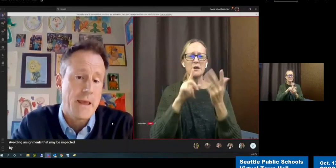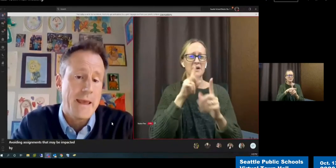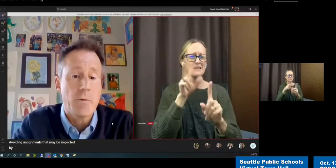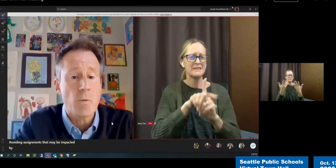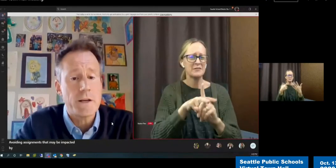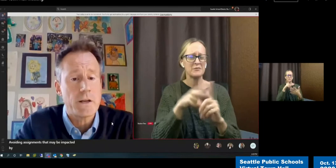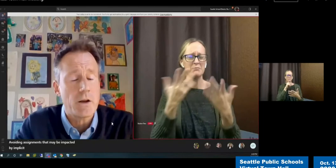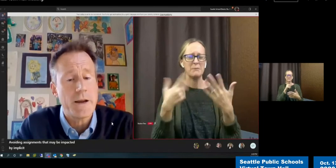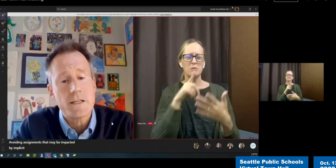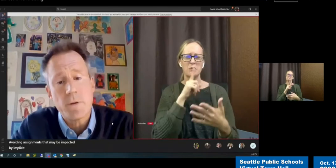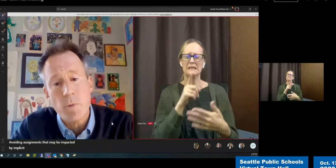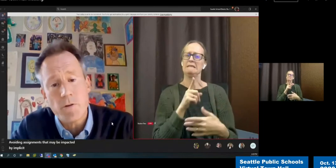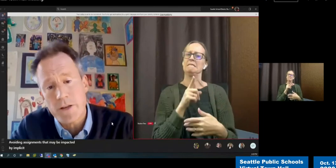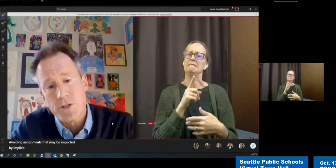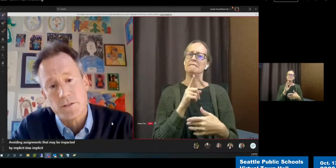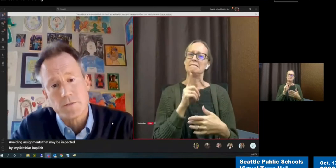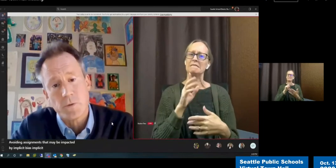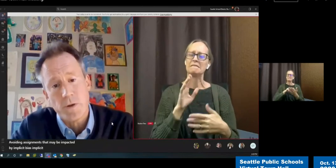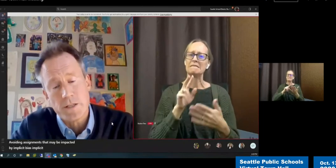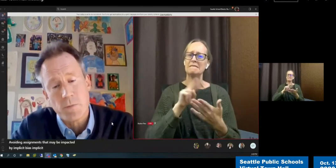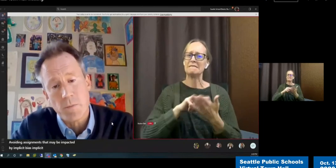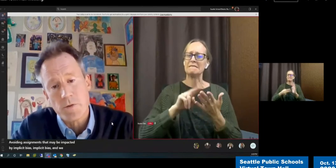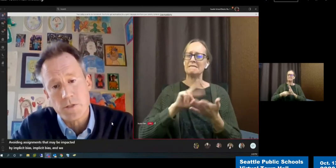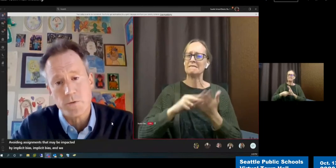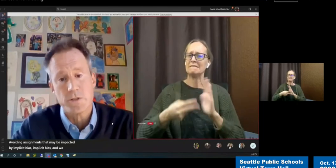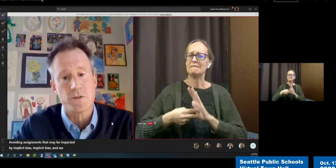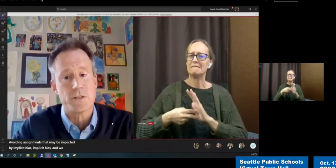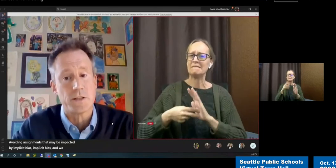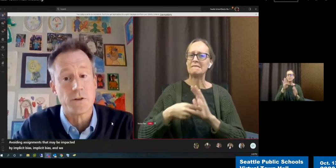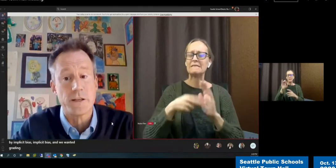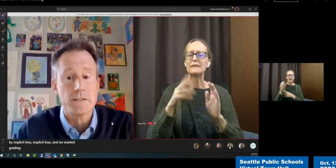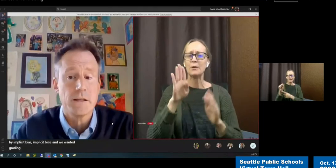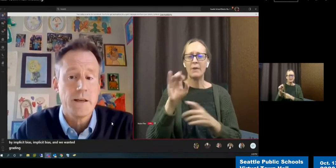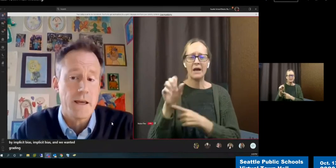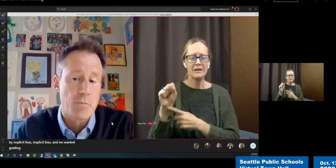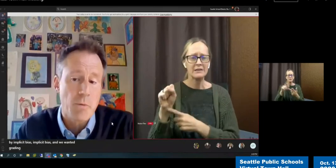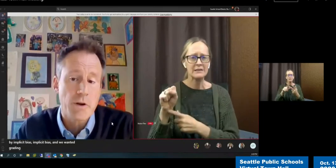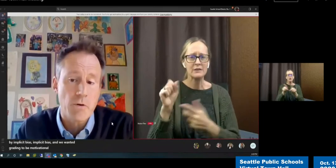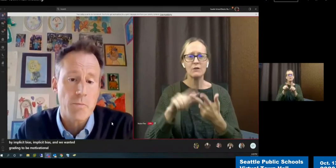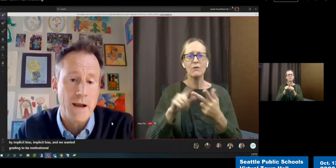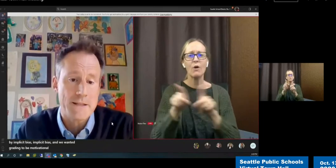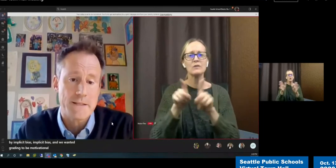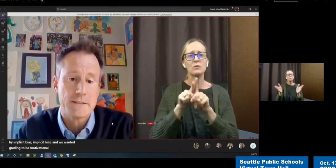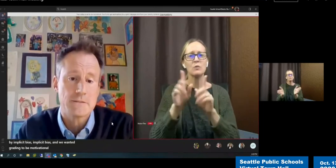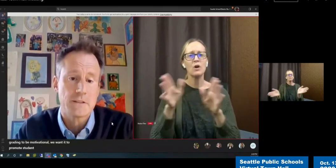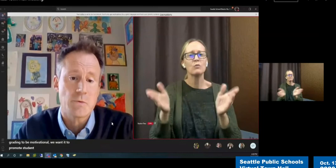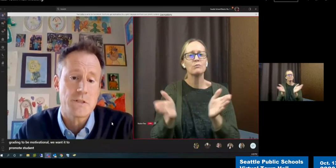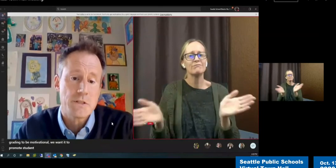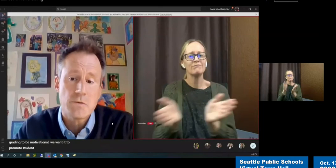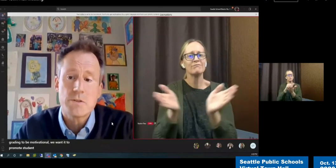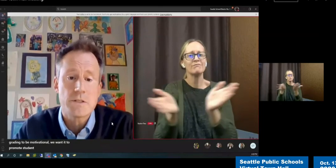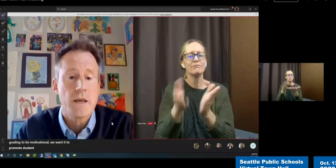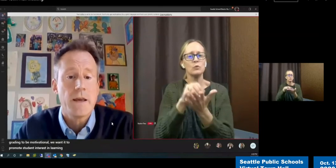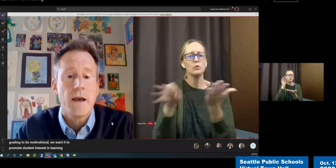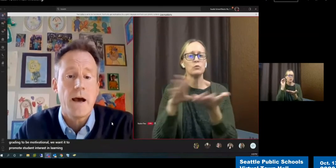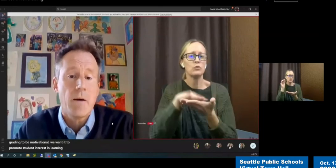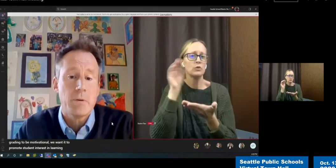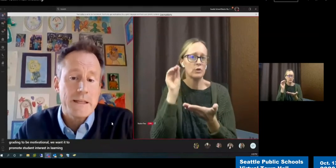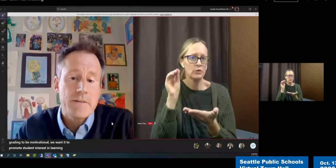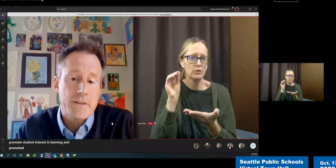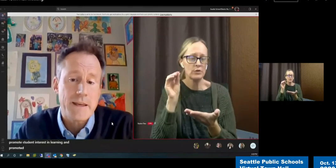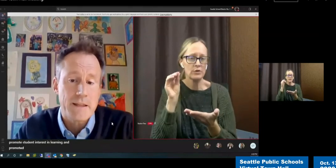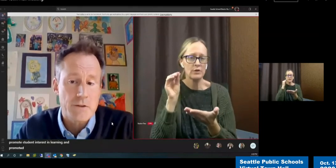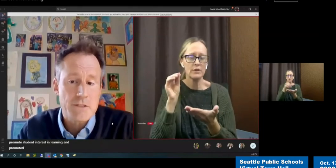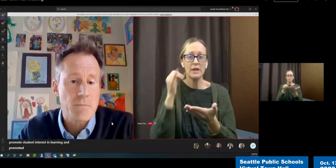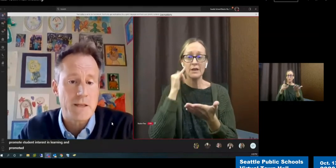And we want grading to be motivational. We want it to promote student interest in learning and promote a growth mindset. Because when students believe